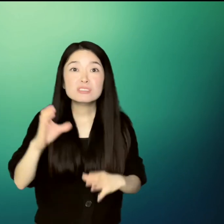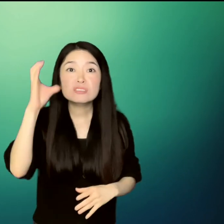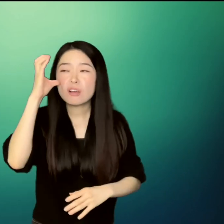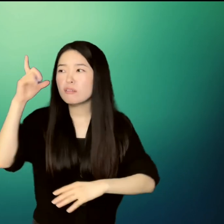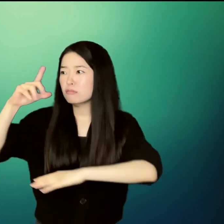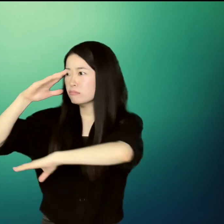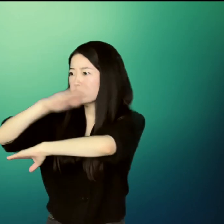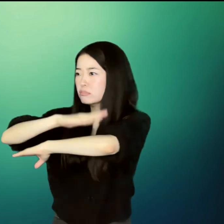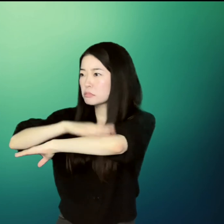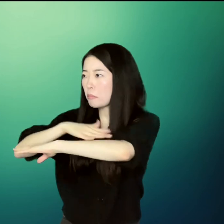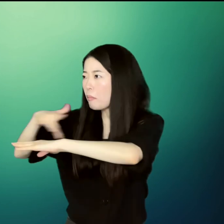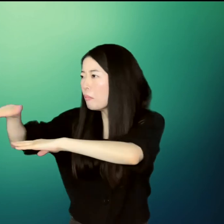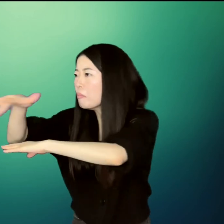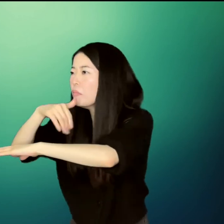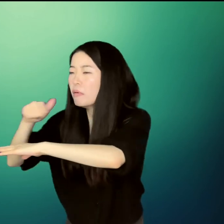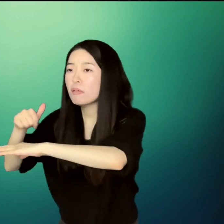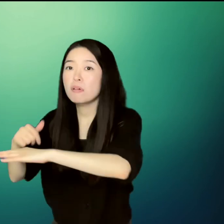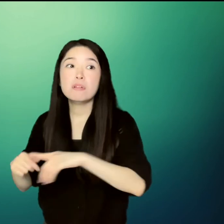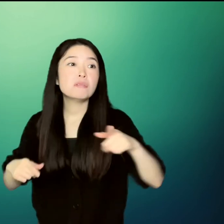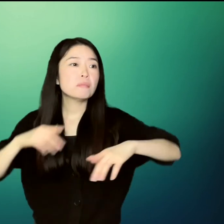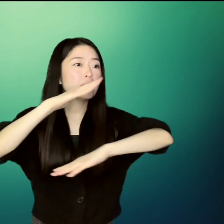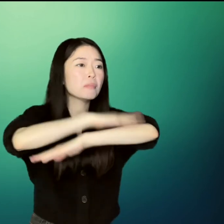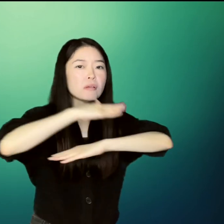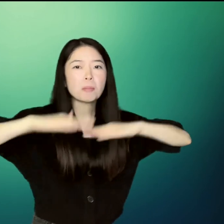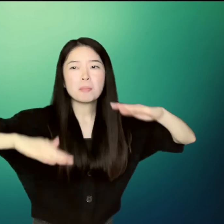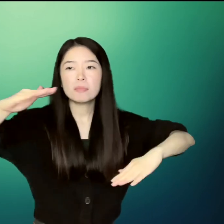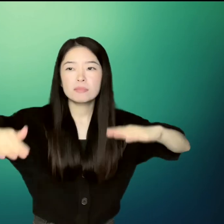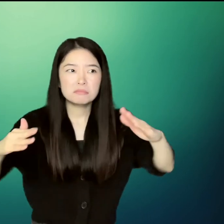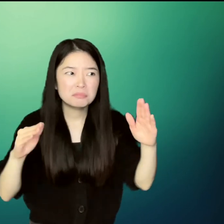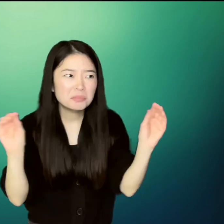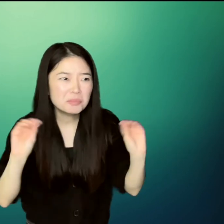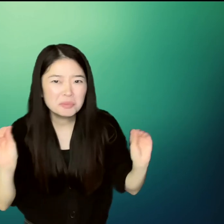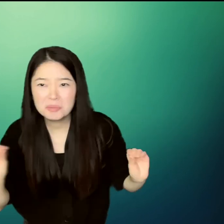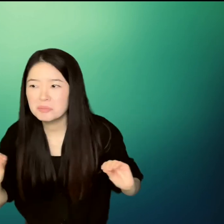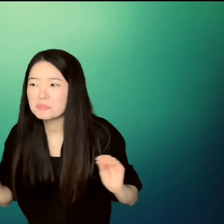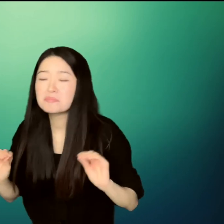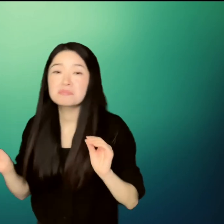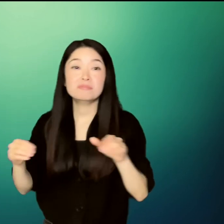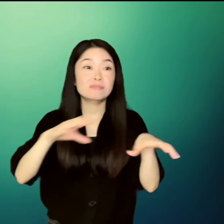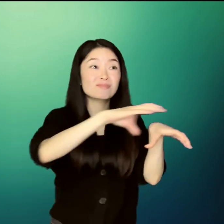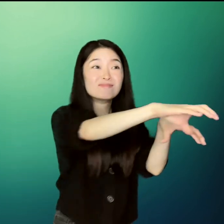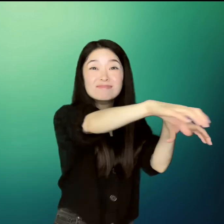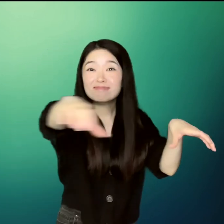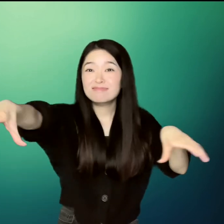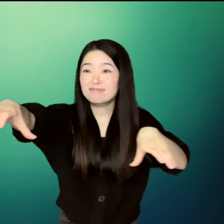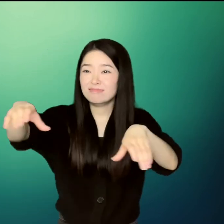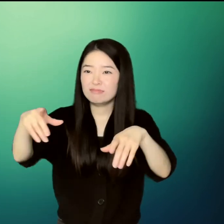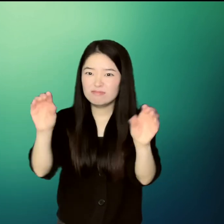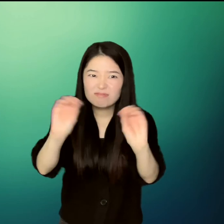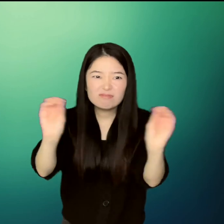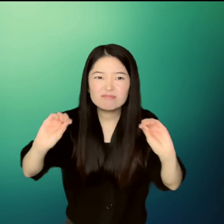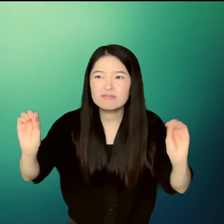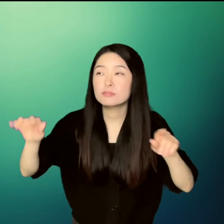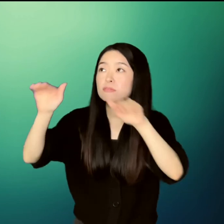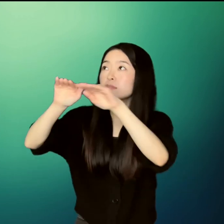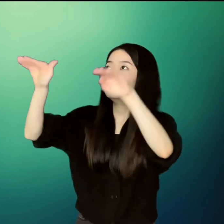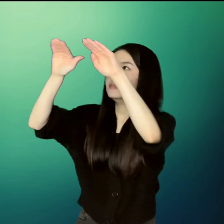It wasn't on Mr. Kokoto's desk or on any other desk. And it was on the counters or any of the shelves.